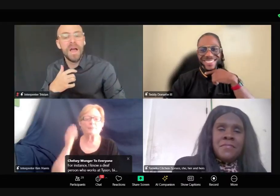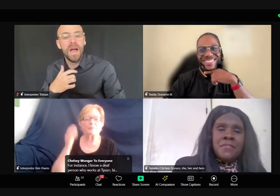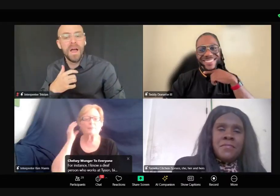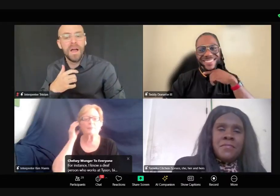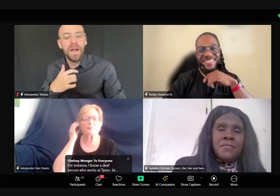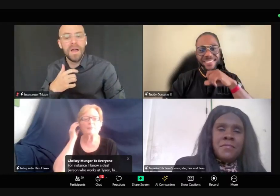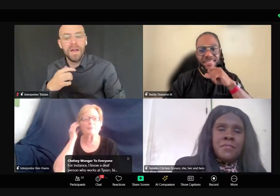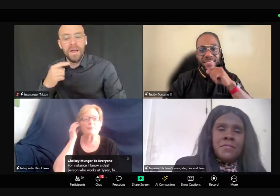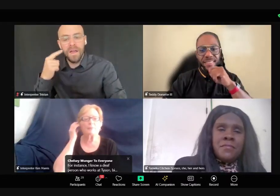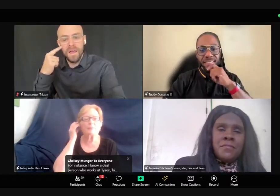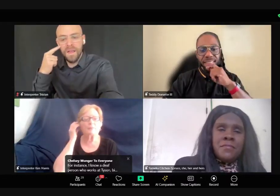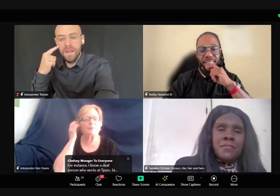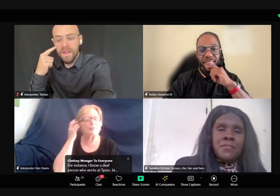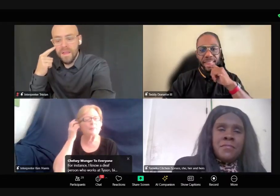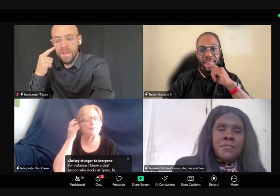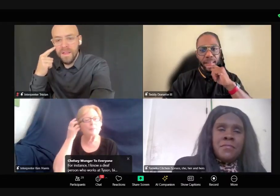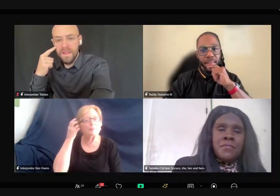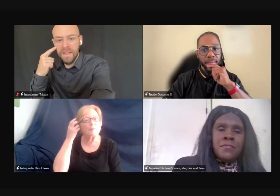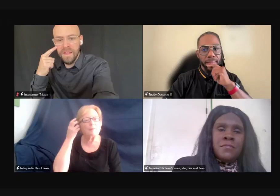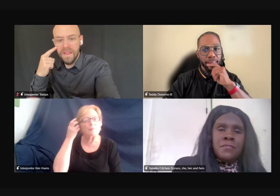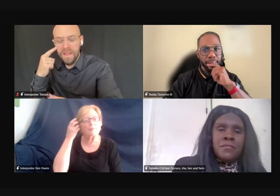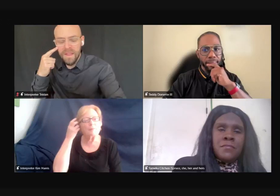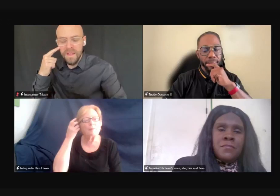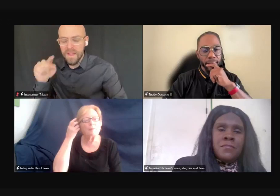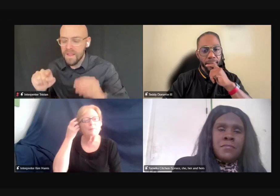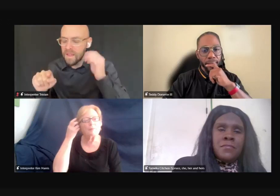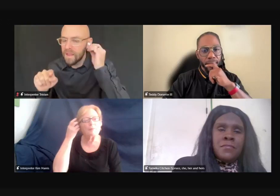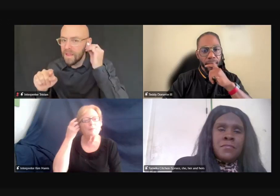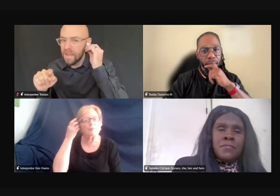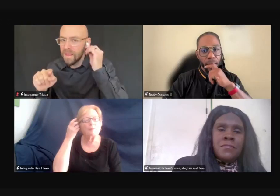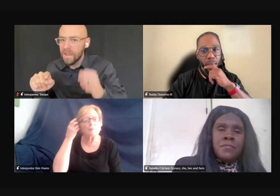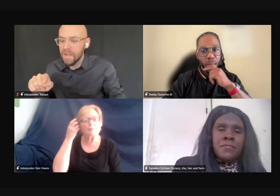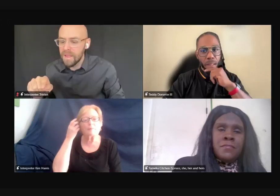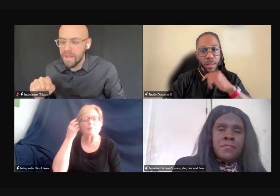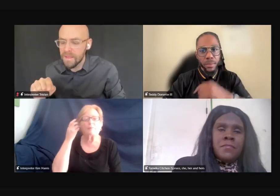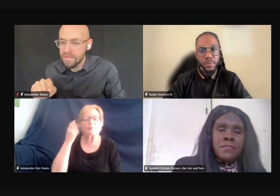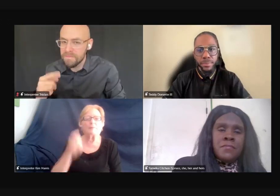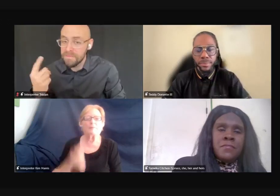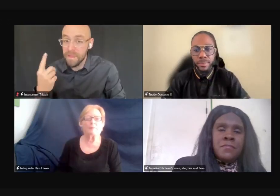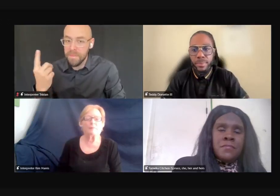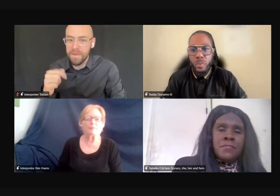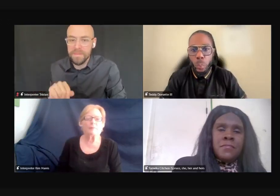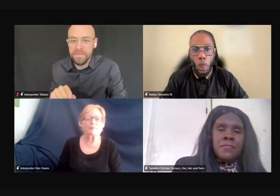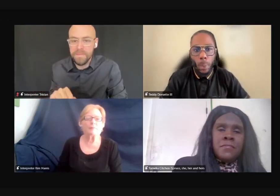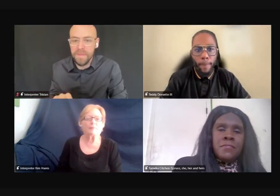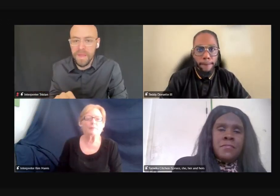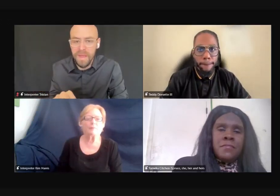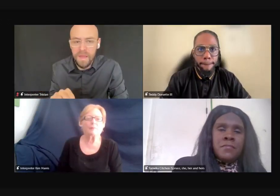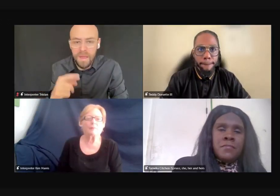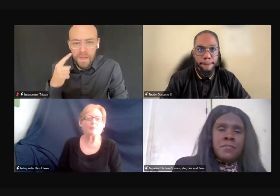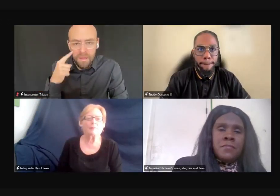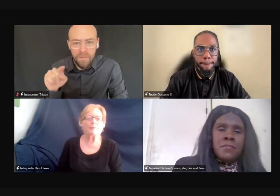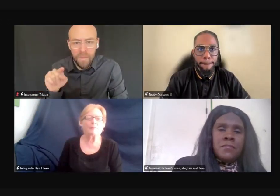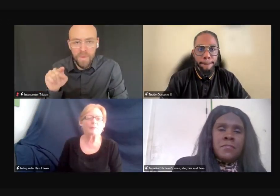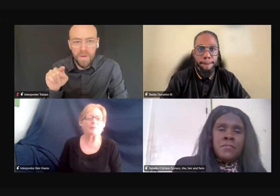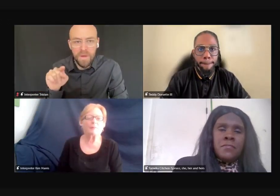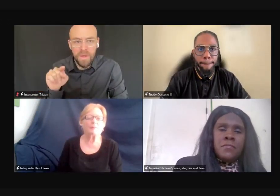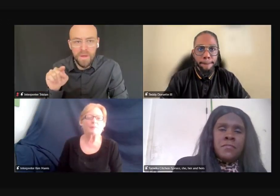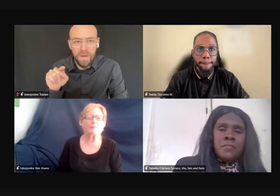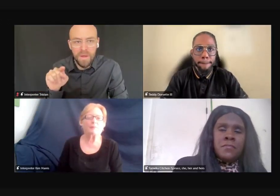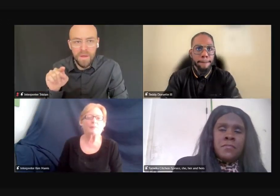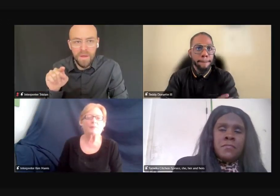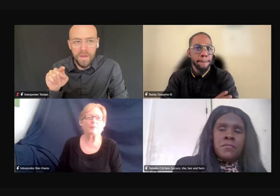for coming in. Um, because, because, because, because,